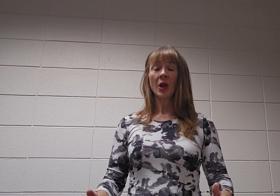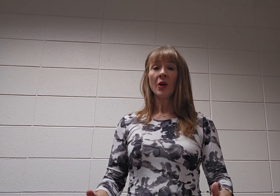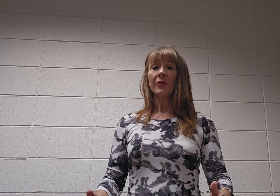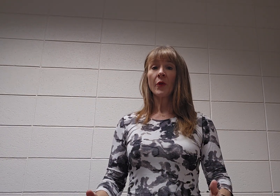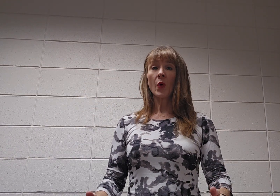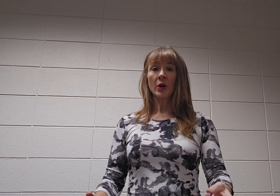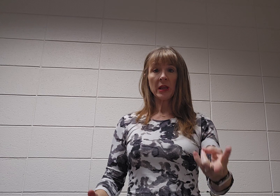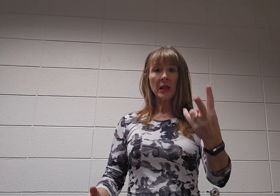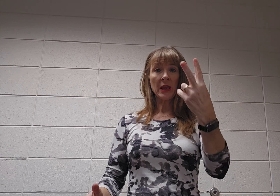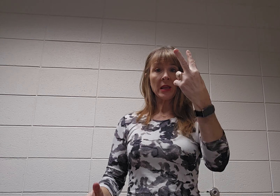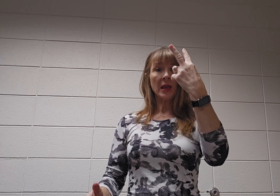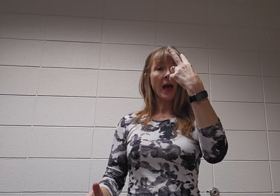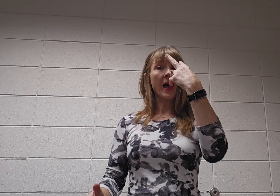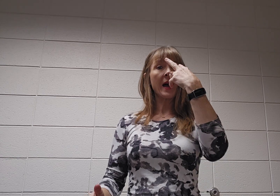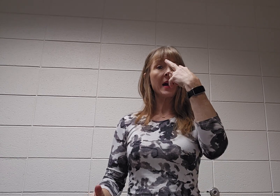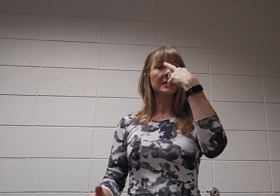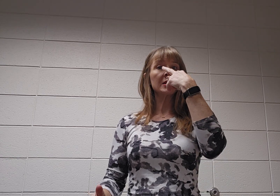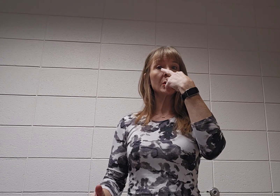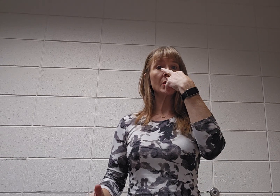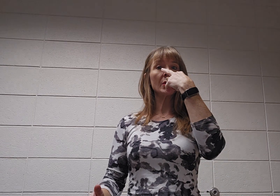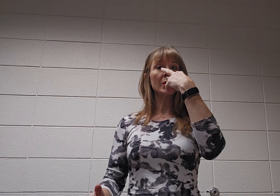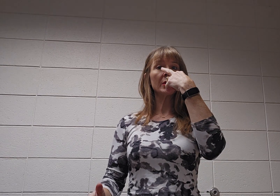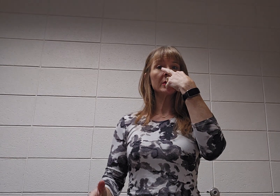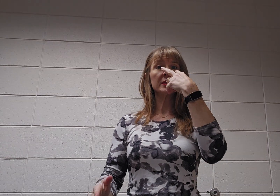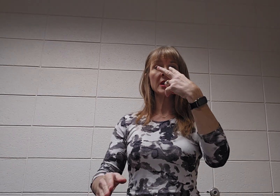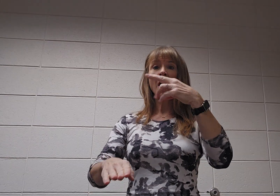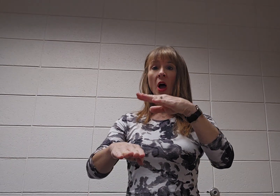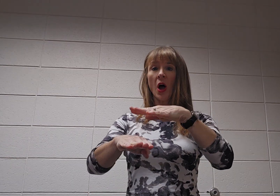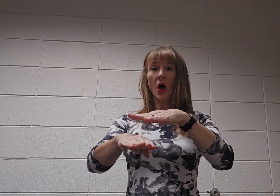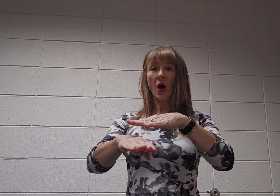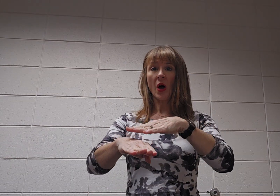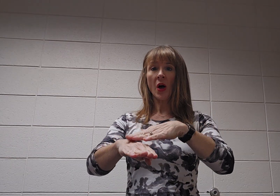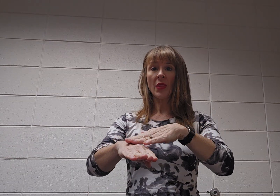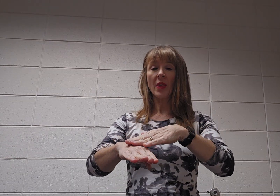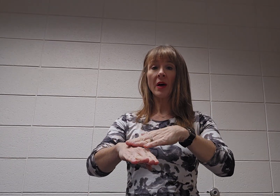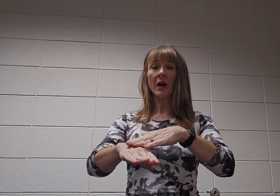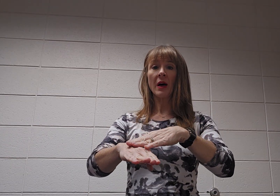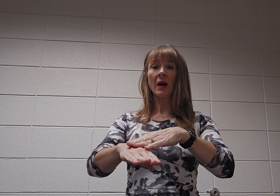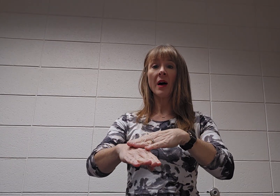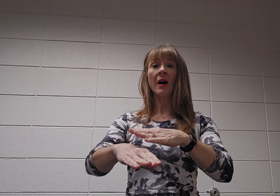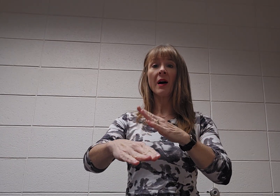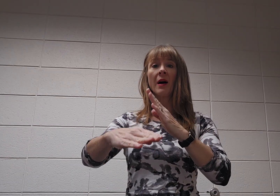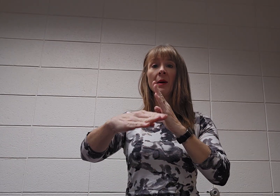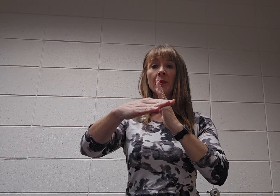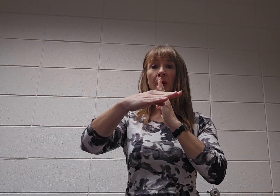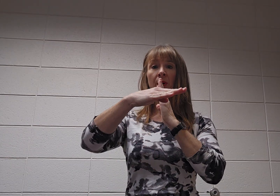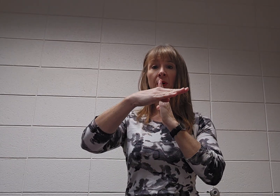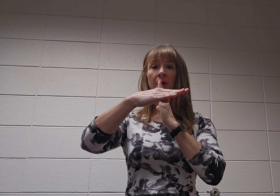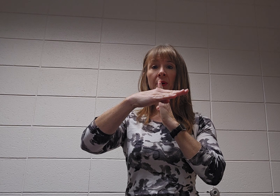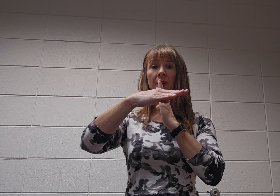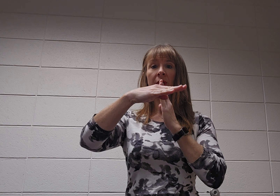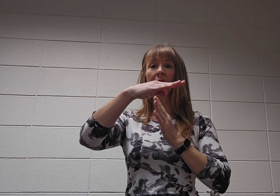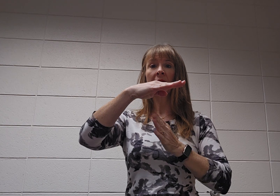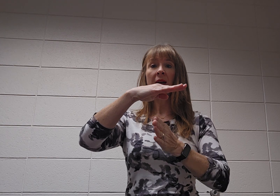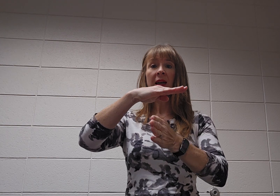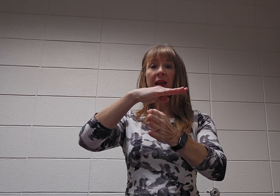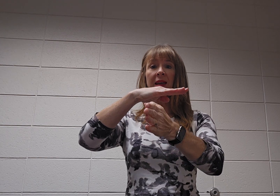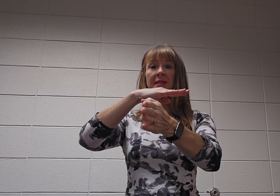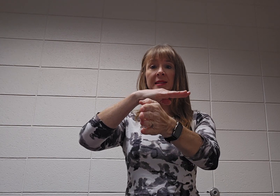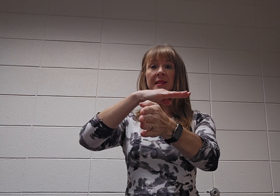For he has looked on the humble estate